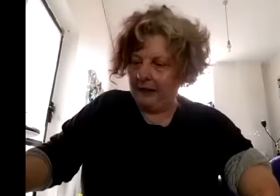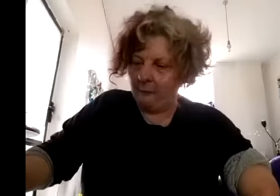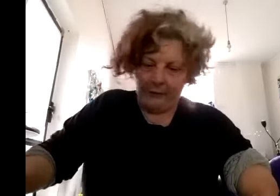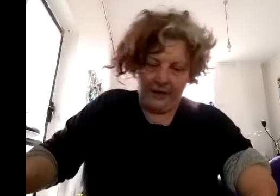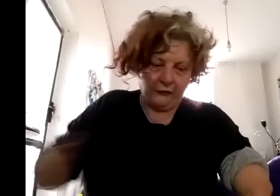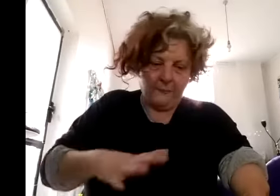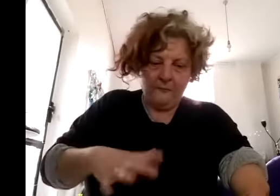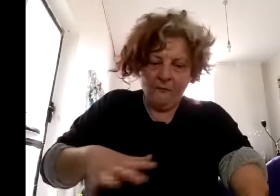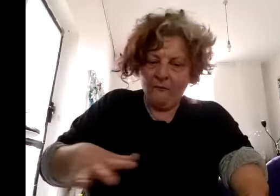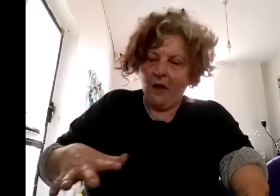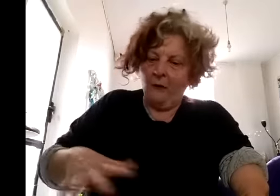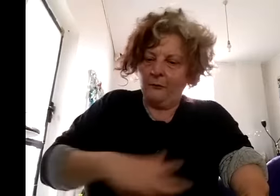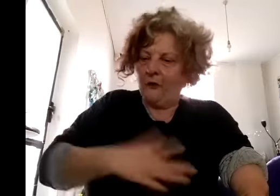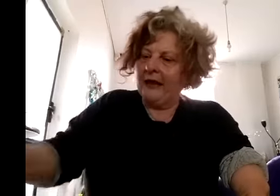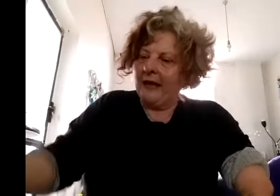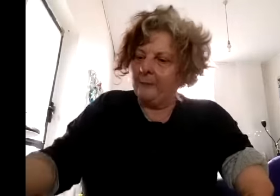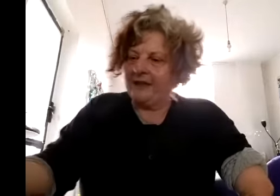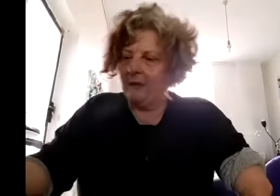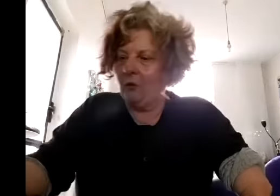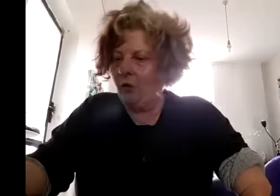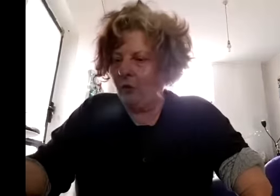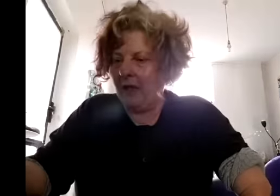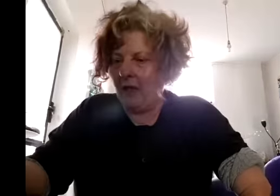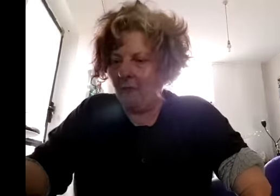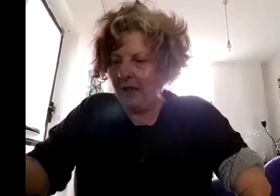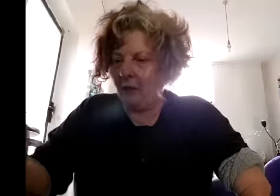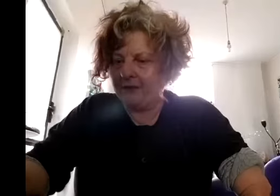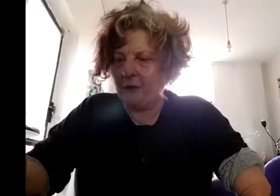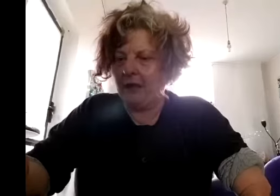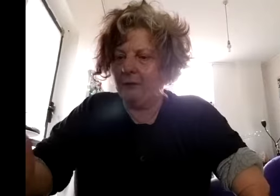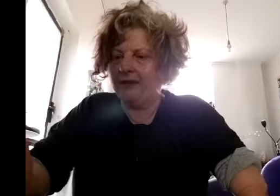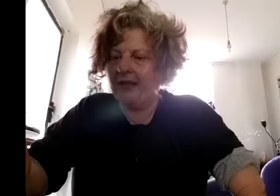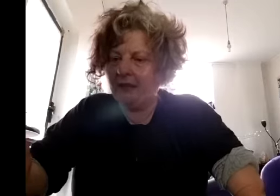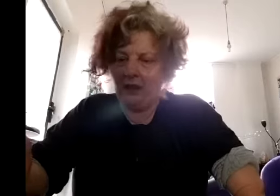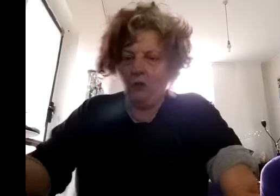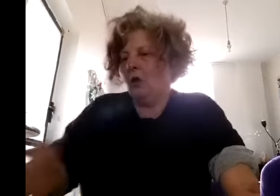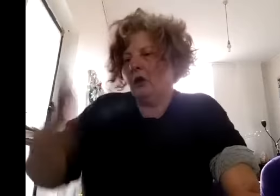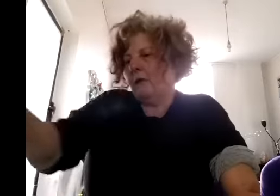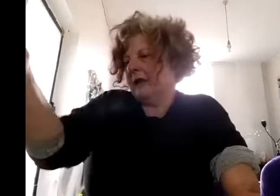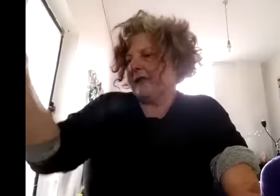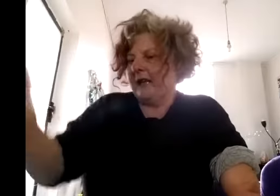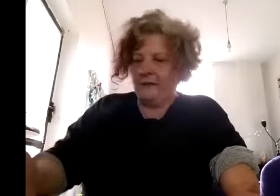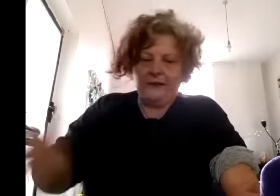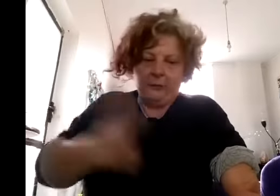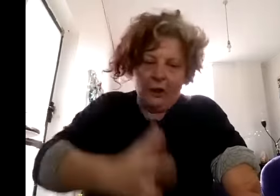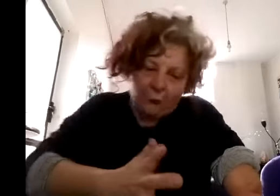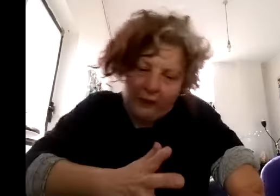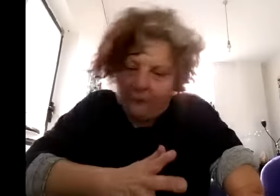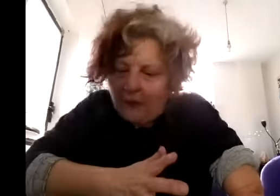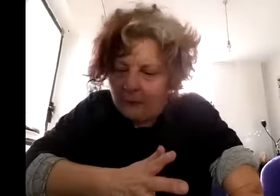of um 38 percent of all um adult Australians were attending you know various arts events but only 25 percent